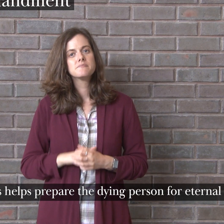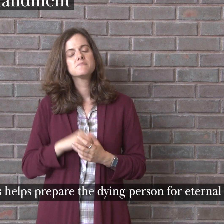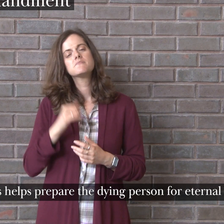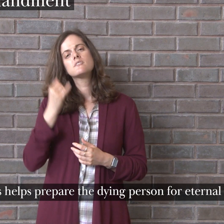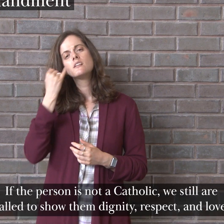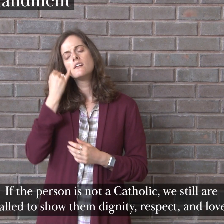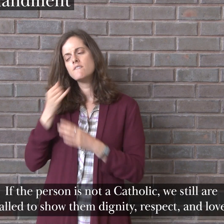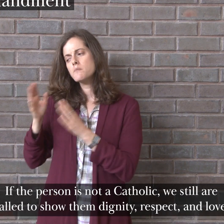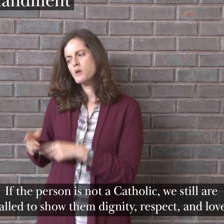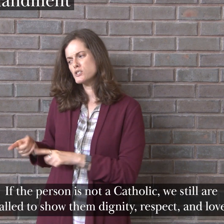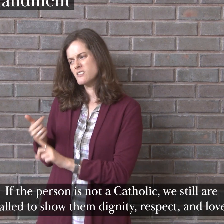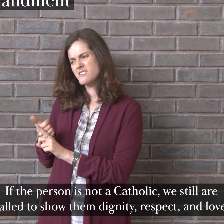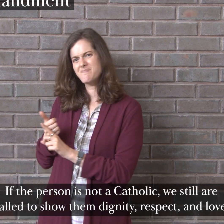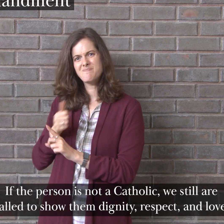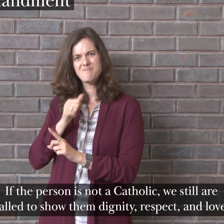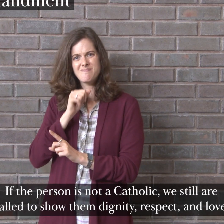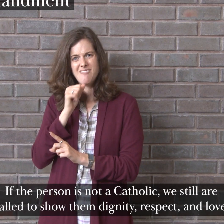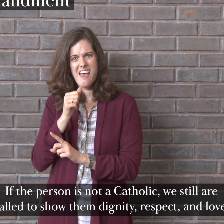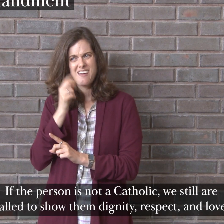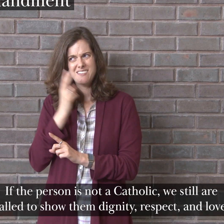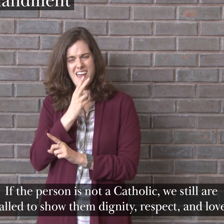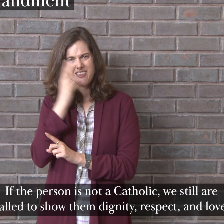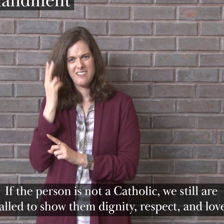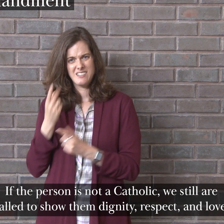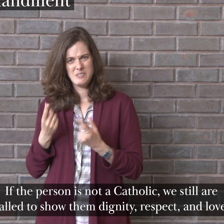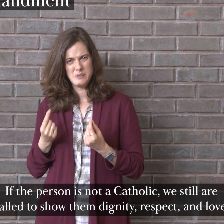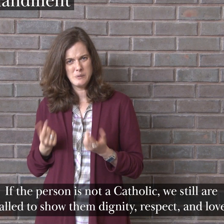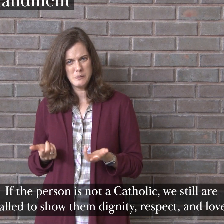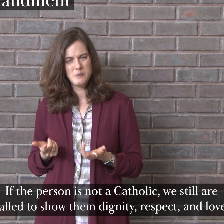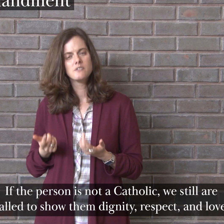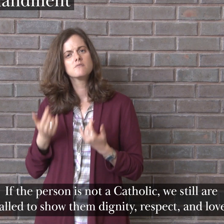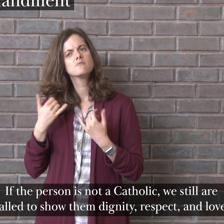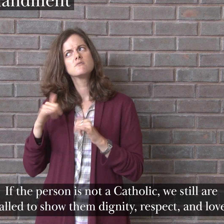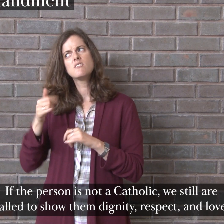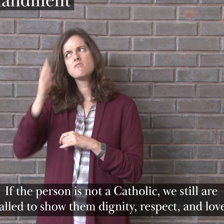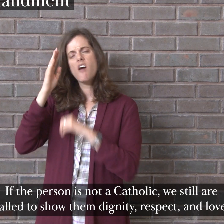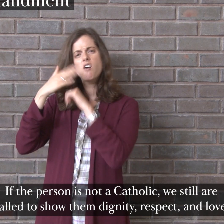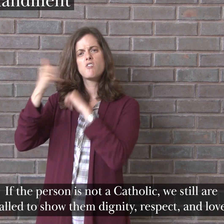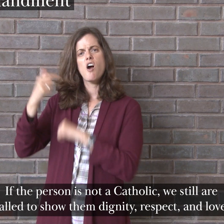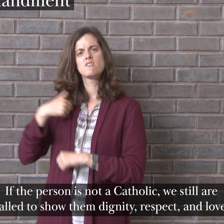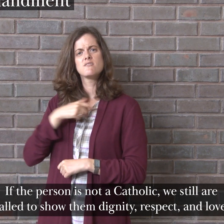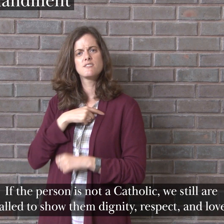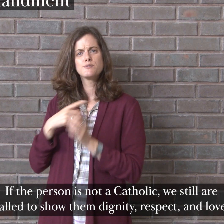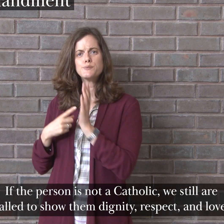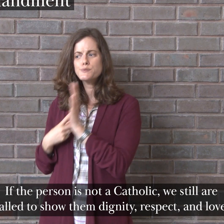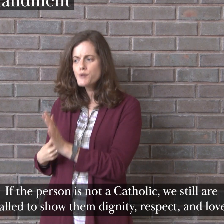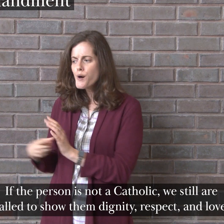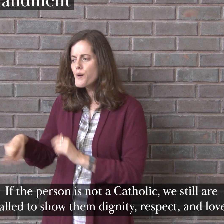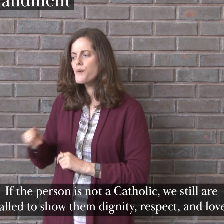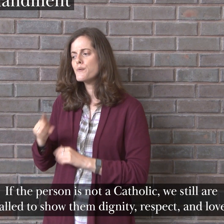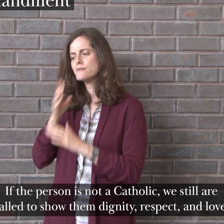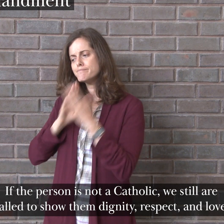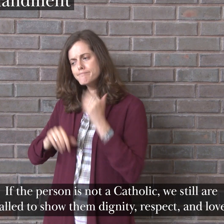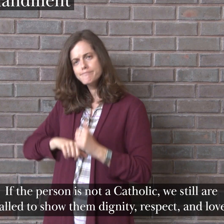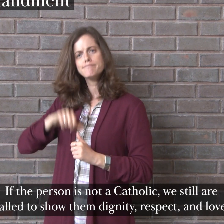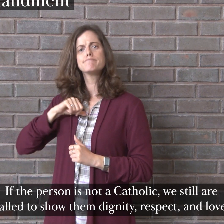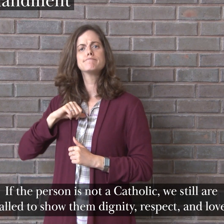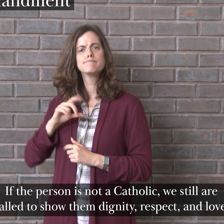If the person is not a Catholic, we still are called to show them dignity, respect, and love.